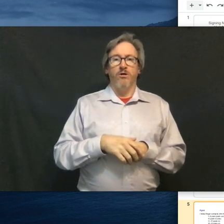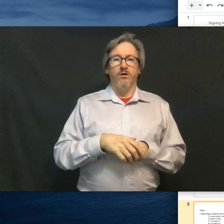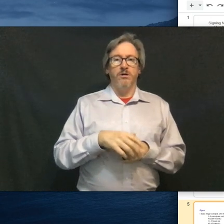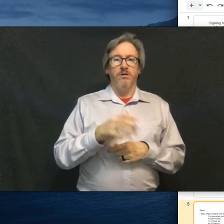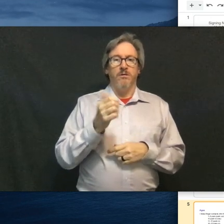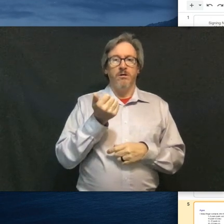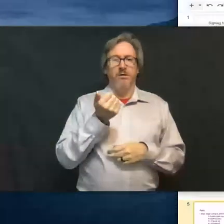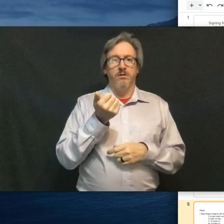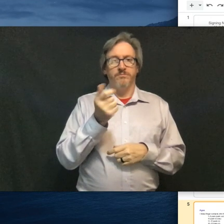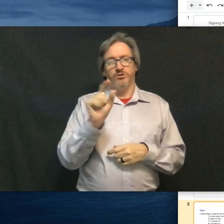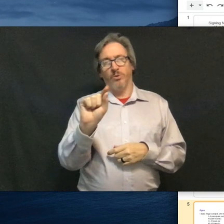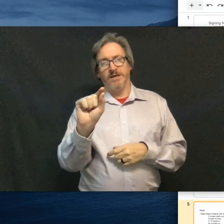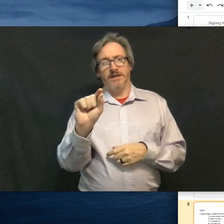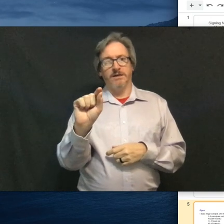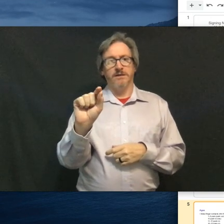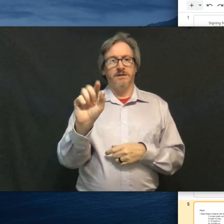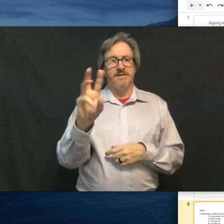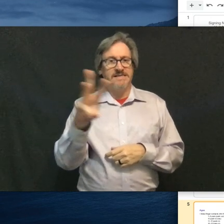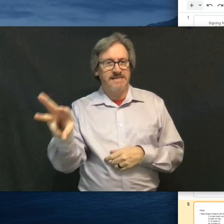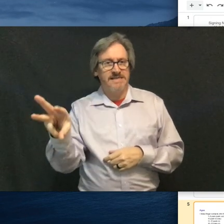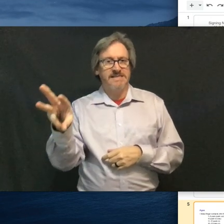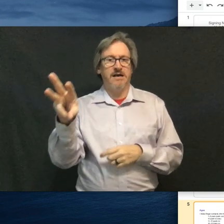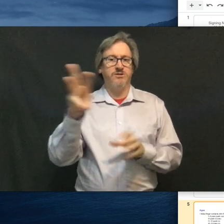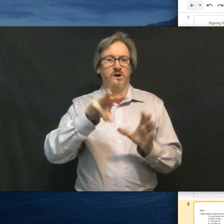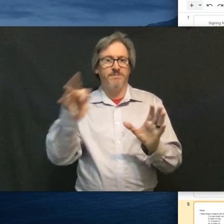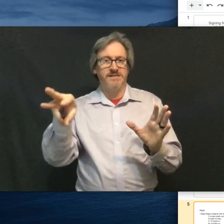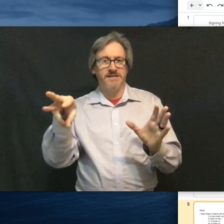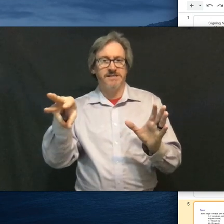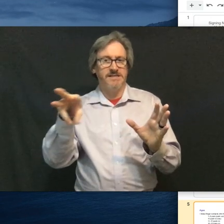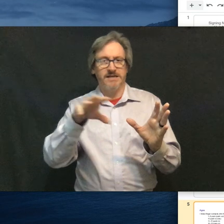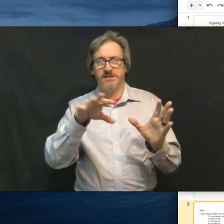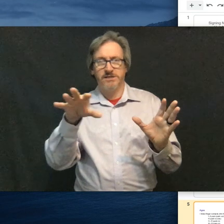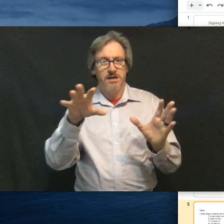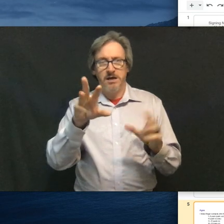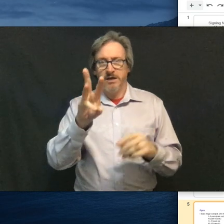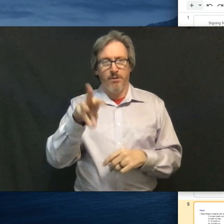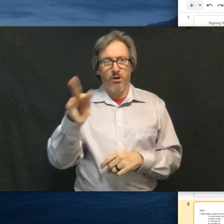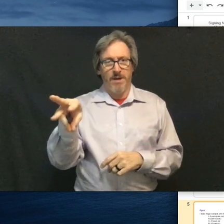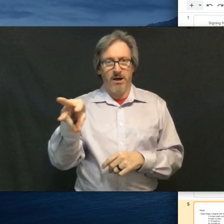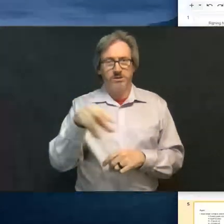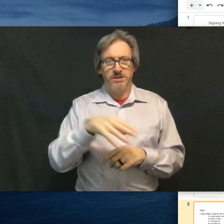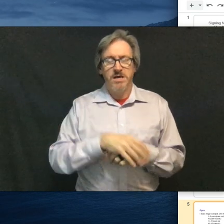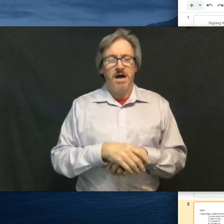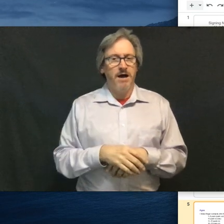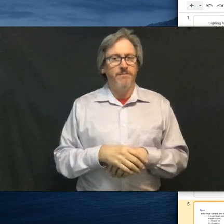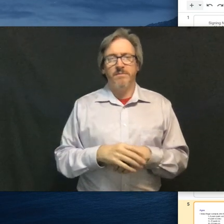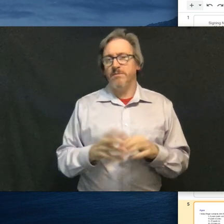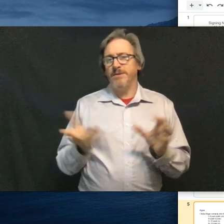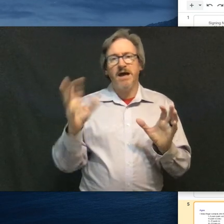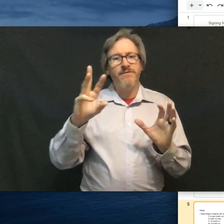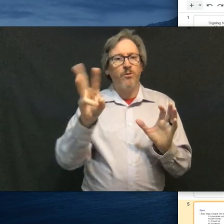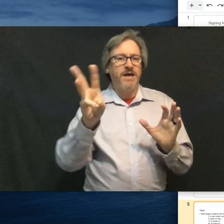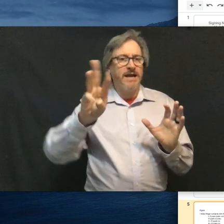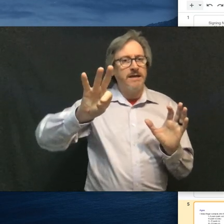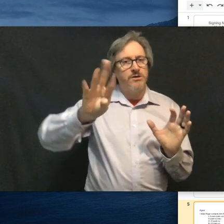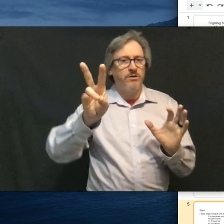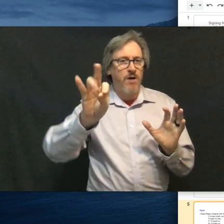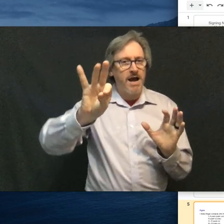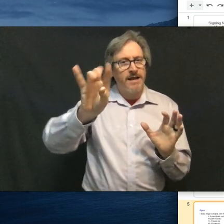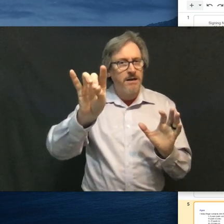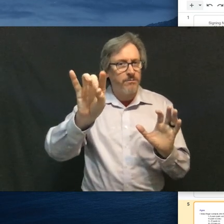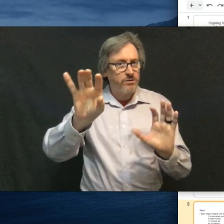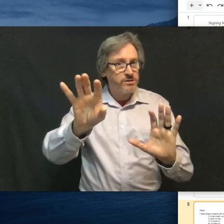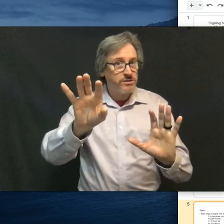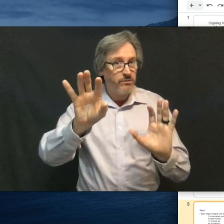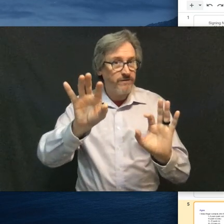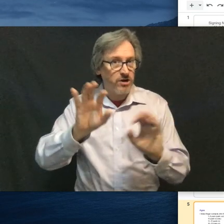For twenty, sixty, up to sixty-six, palm out. Beyond that, we get into the